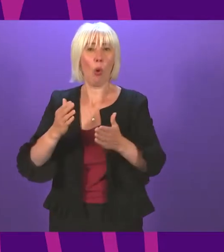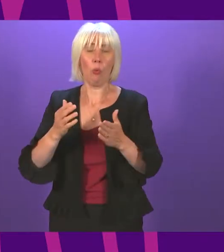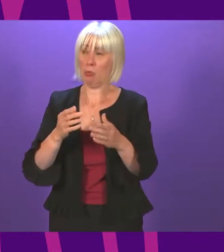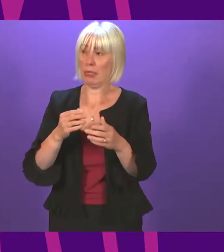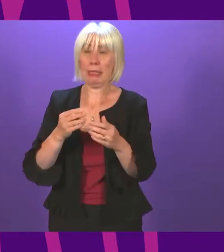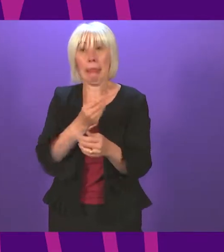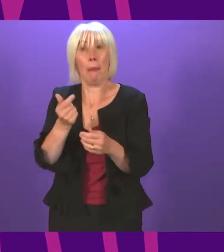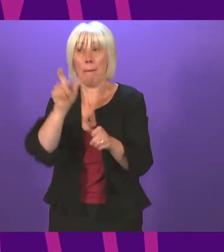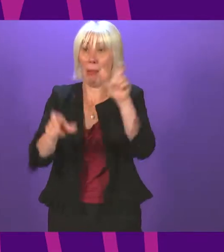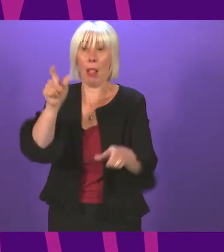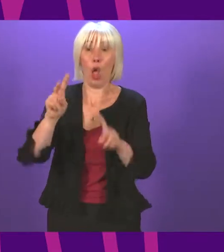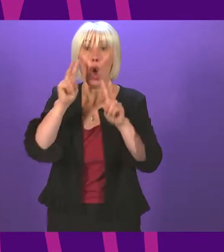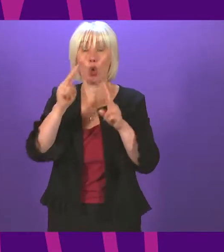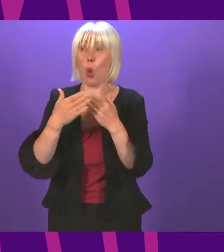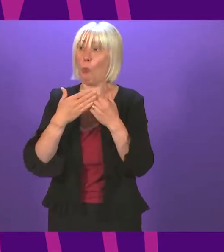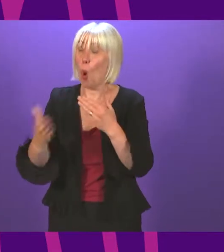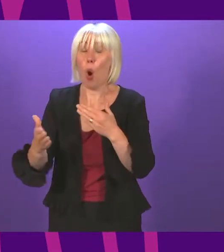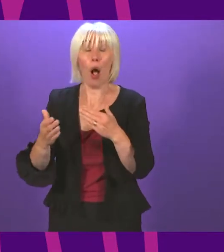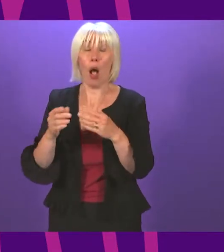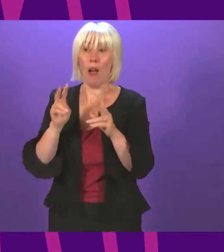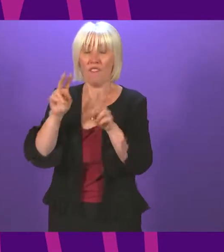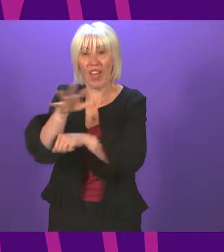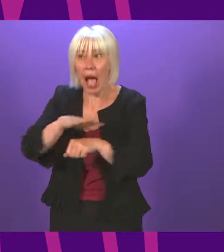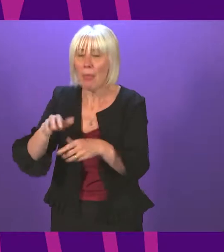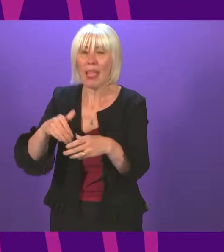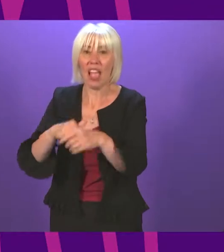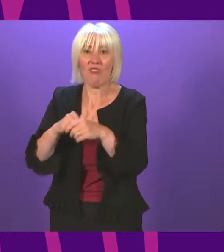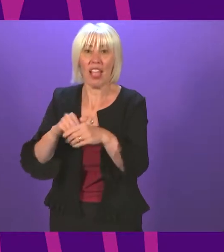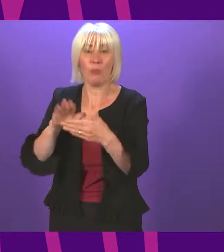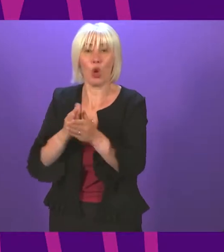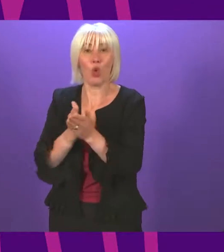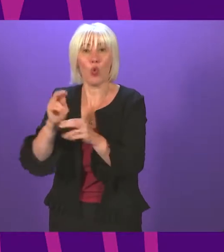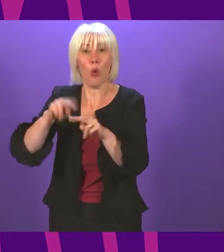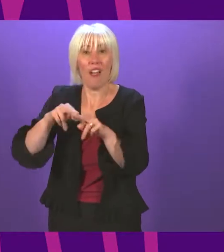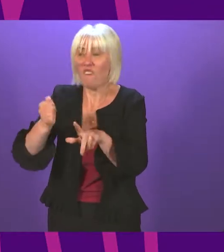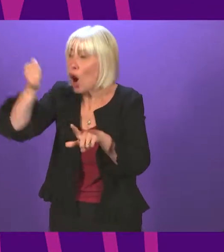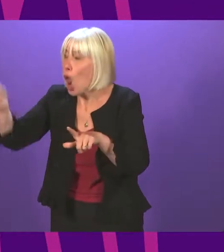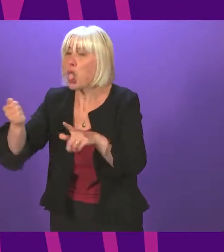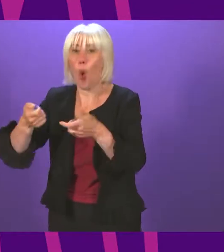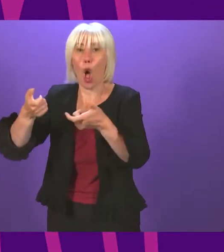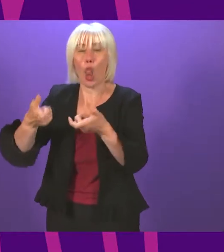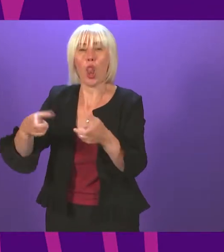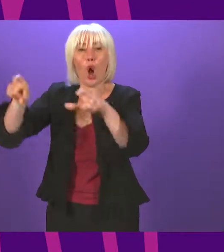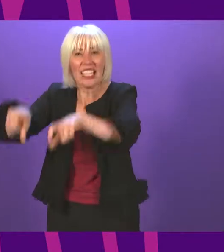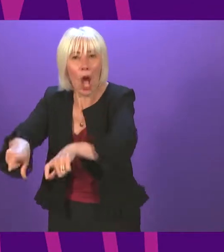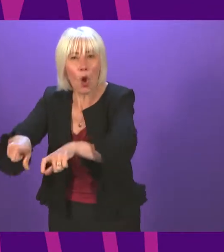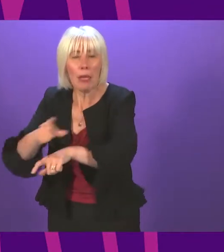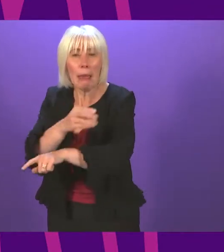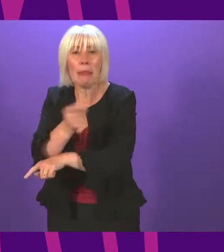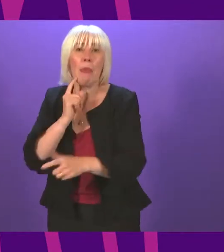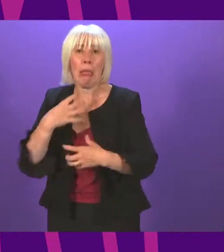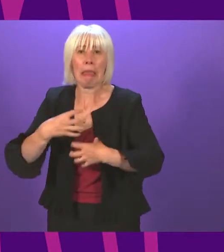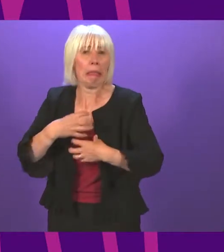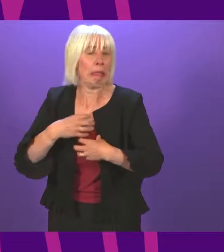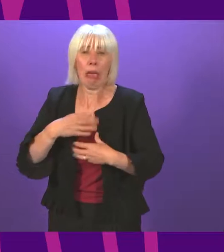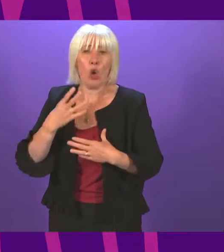bubbled up with people who were either on furlough or had more time to give them during lockdown. They are now dreading the full return to normality and work